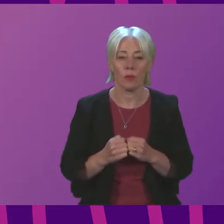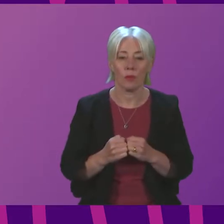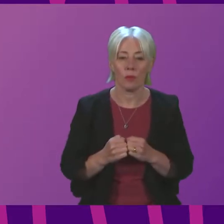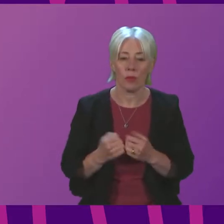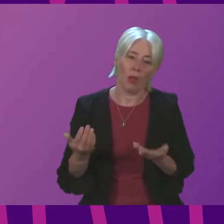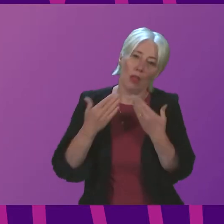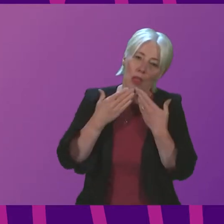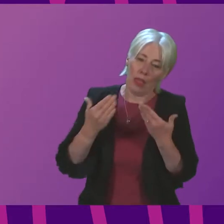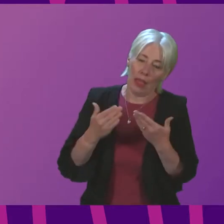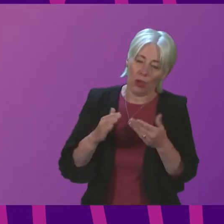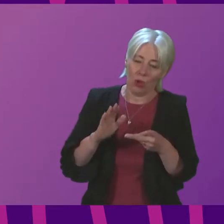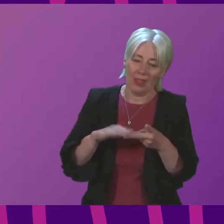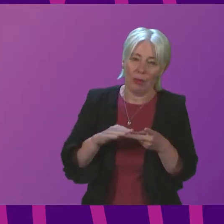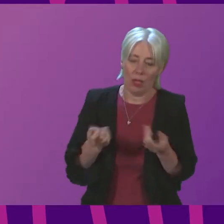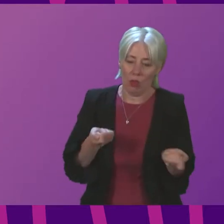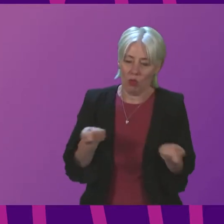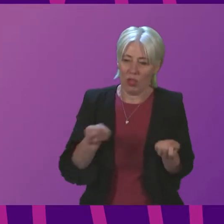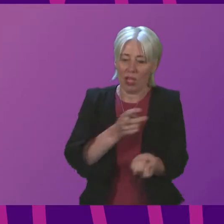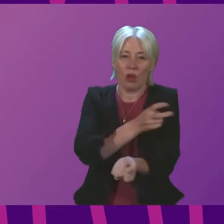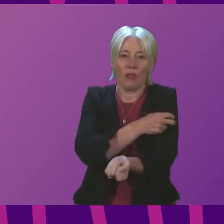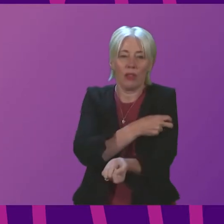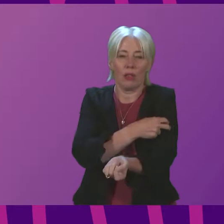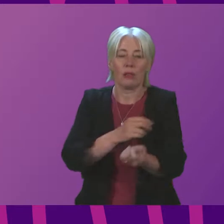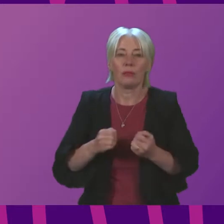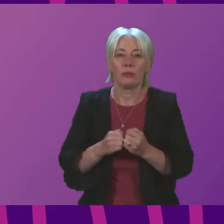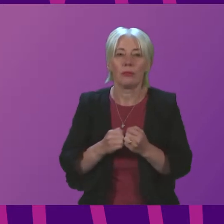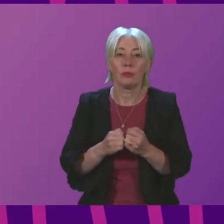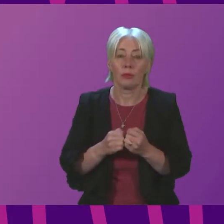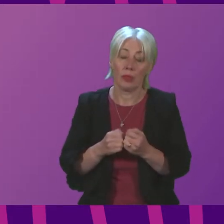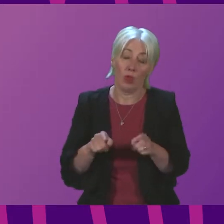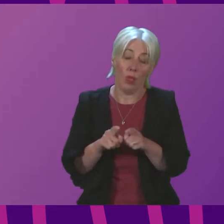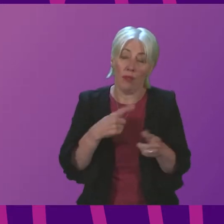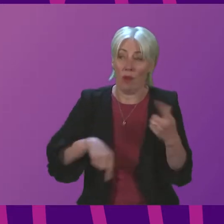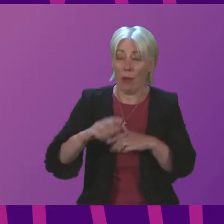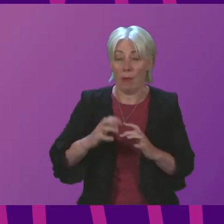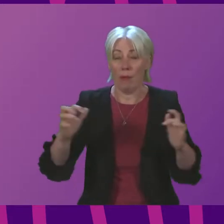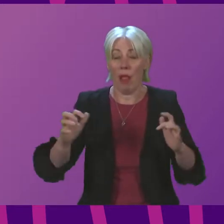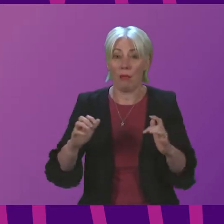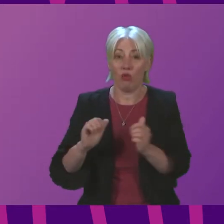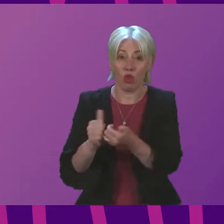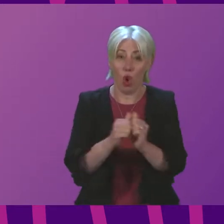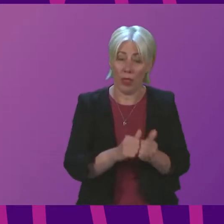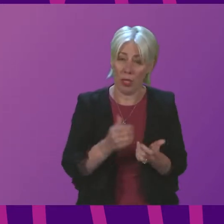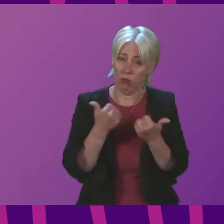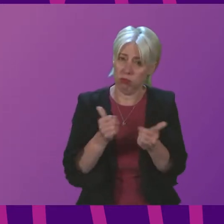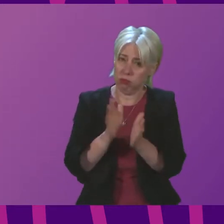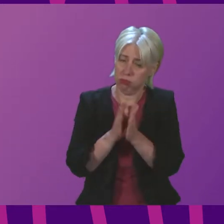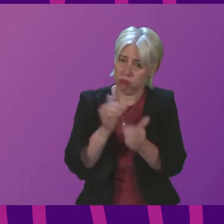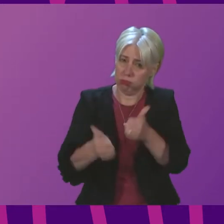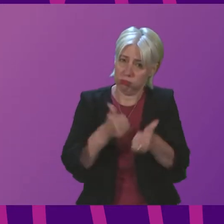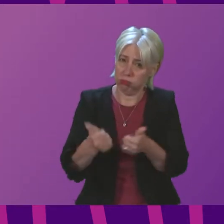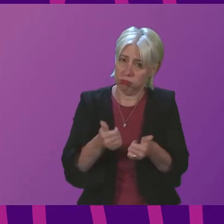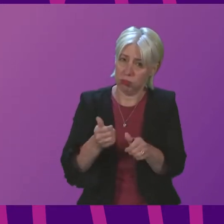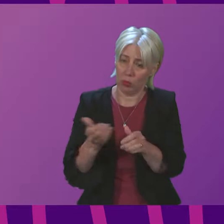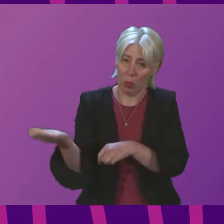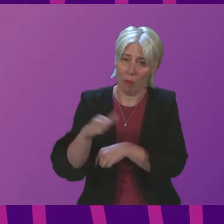Thank you Deputy Resigning Officer and can I echo the gratitude expressed by parliamentary colleagues for those working to restore power and those assisting those